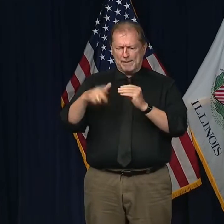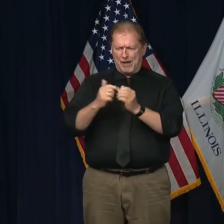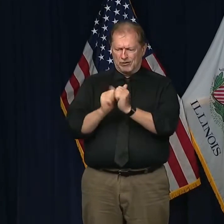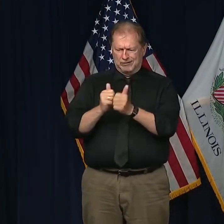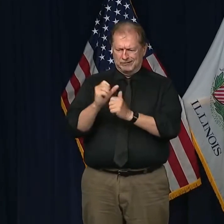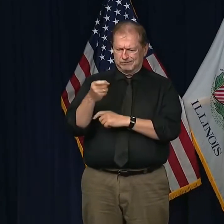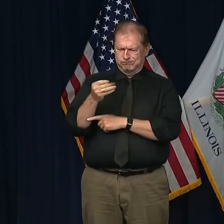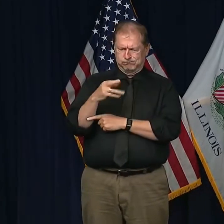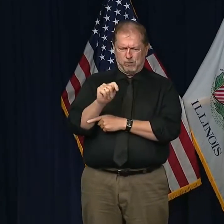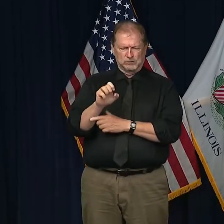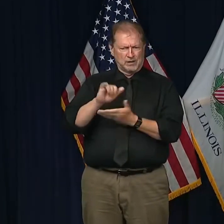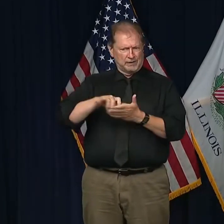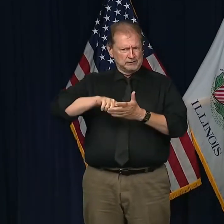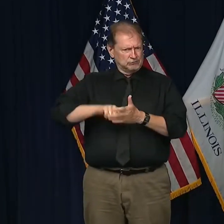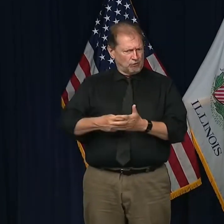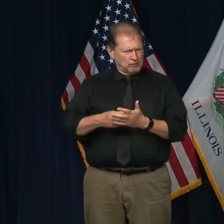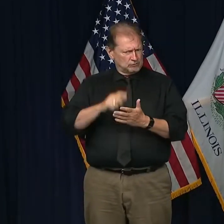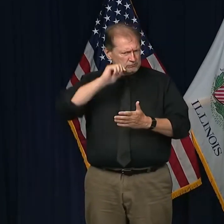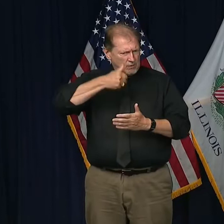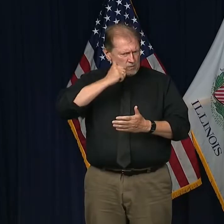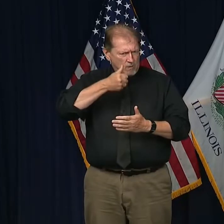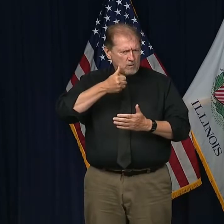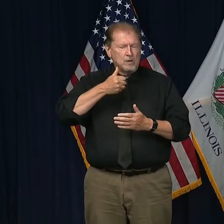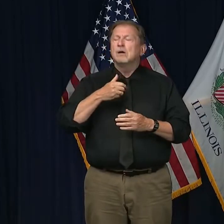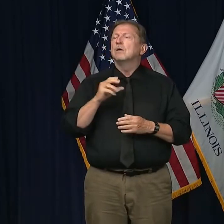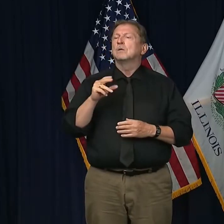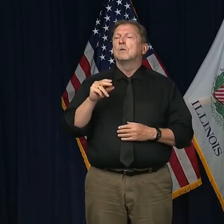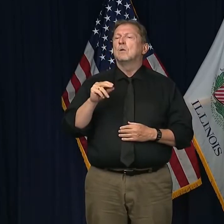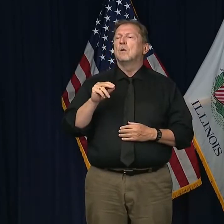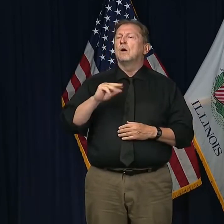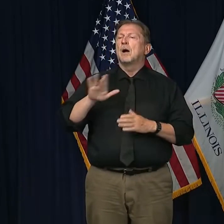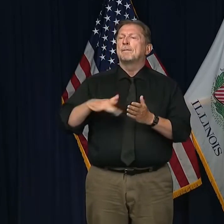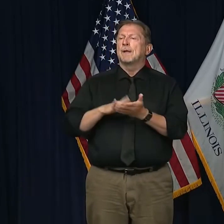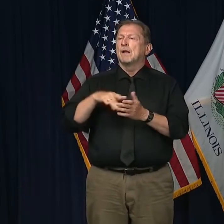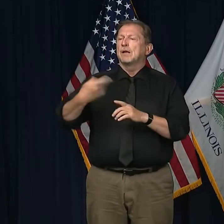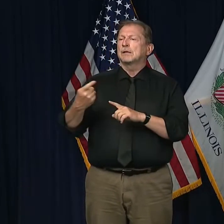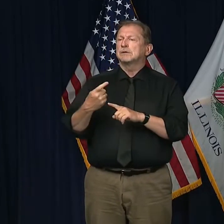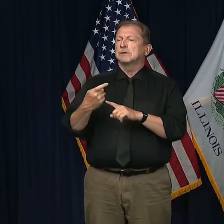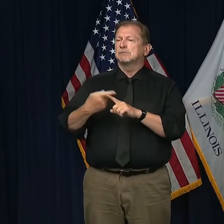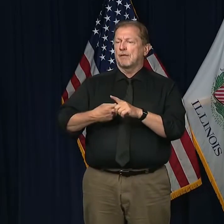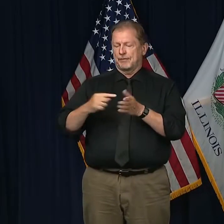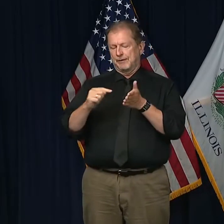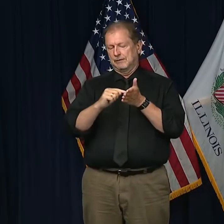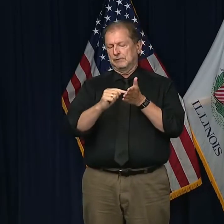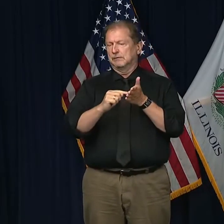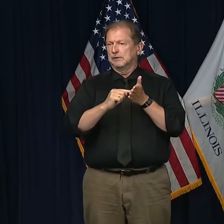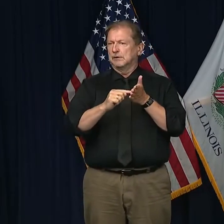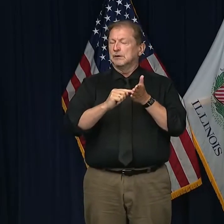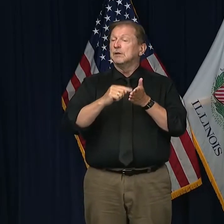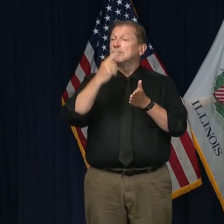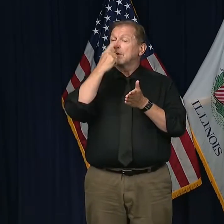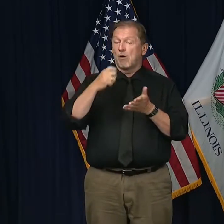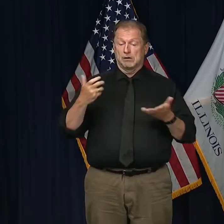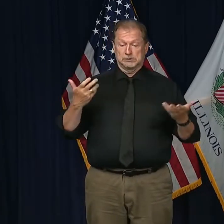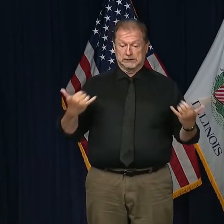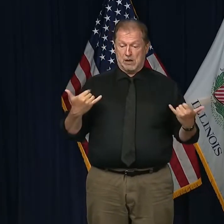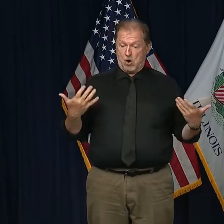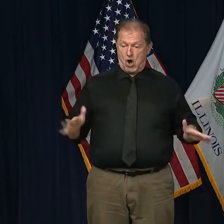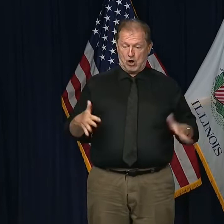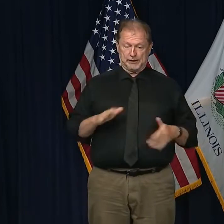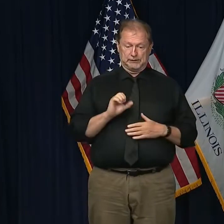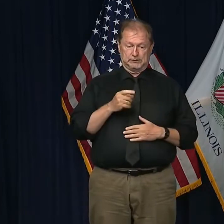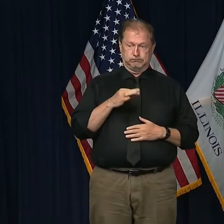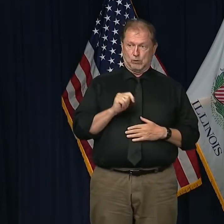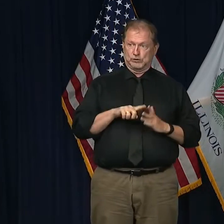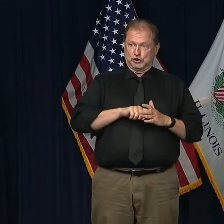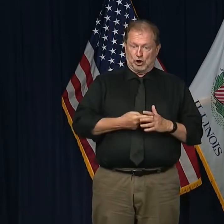believe that the, I believe the start date is the middle of the month because there are sports going on now. Yeah, so we've tried to ease